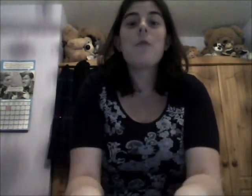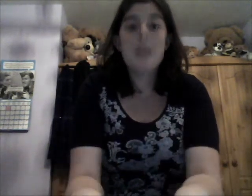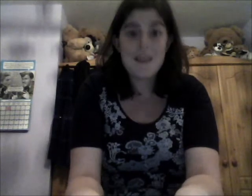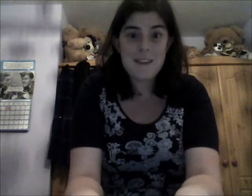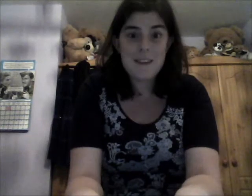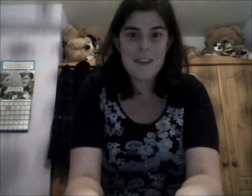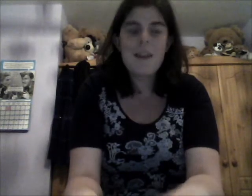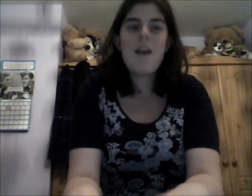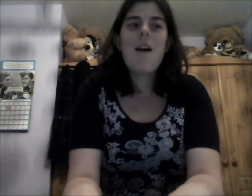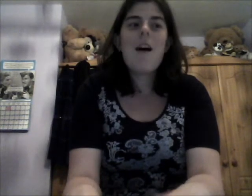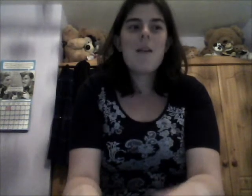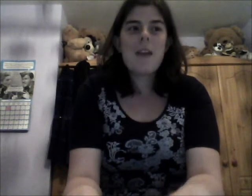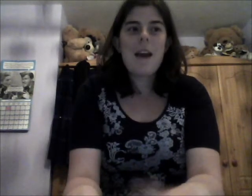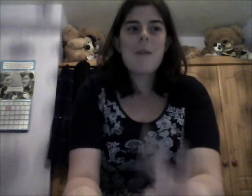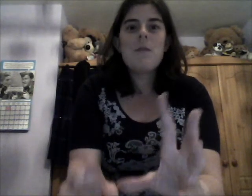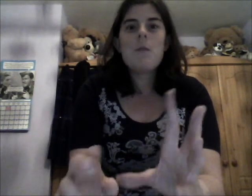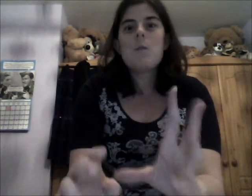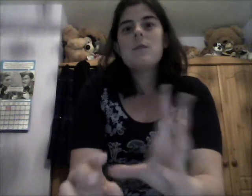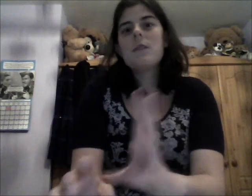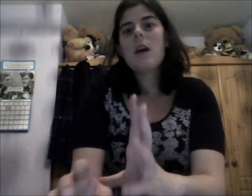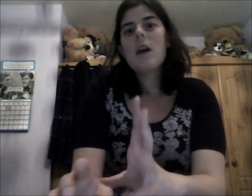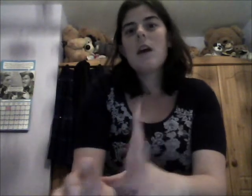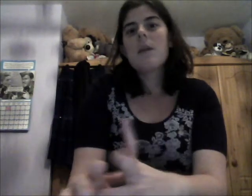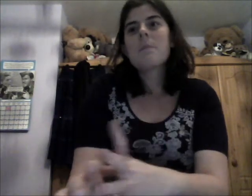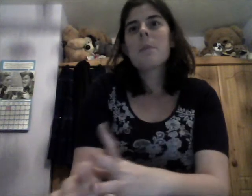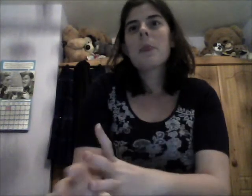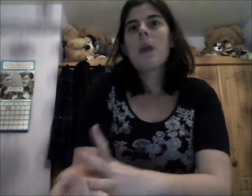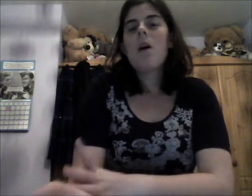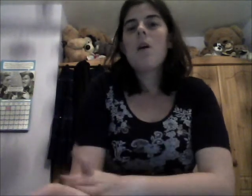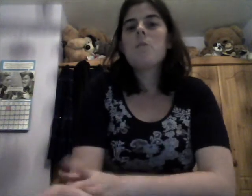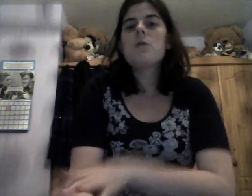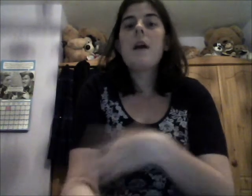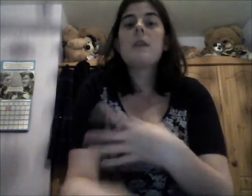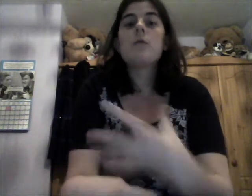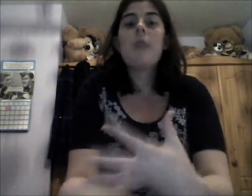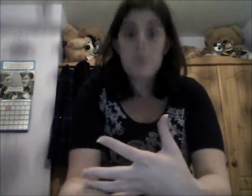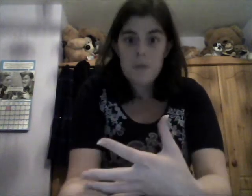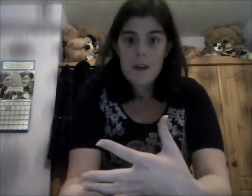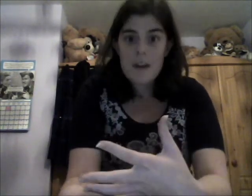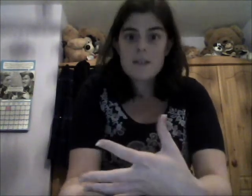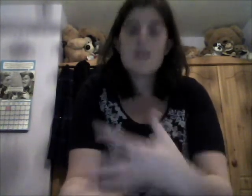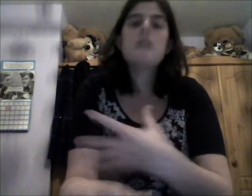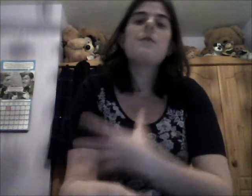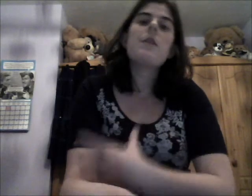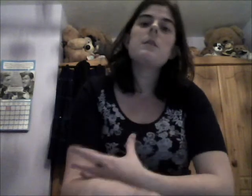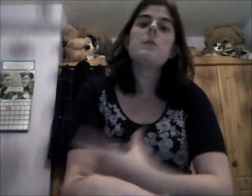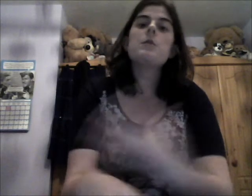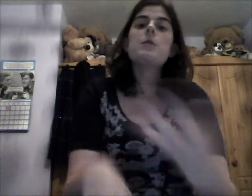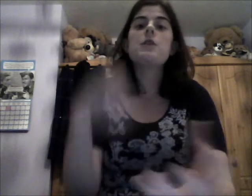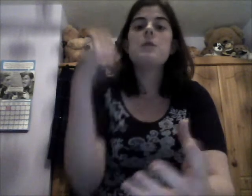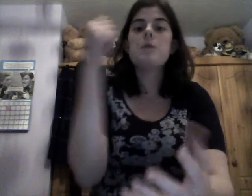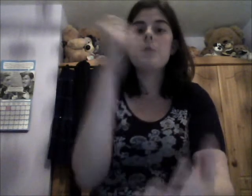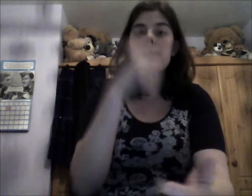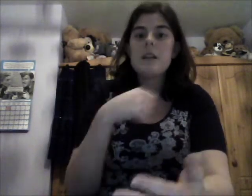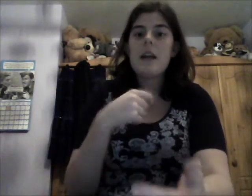anything. Okay, if you want to say someone has a round face, it's very similar to what you do for pretty and handsome.